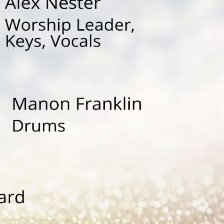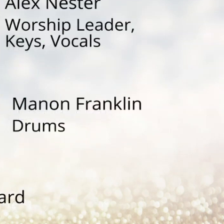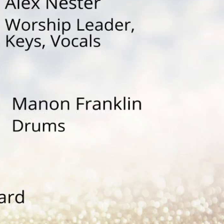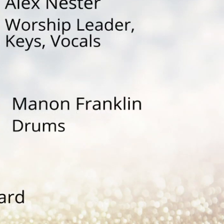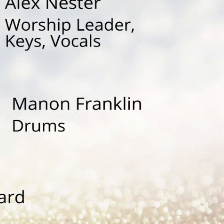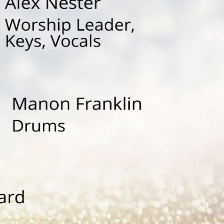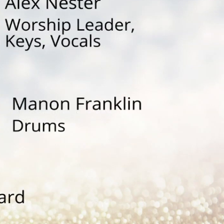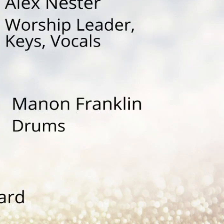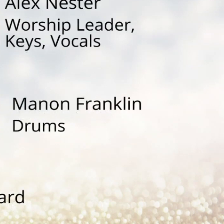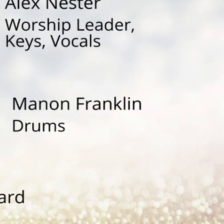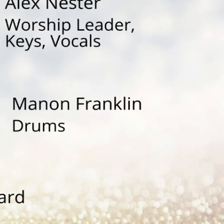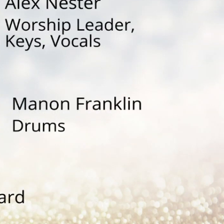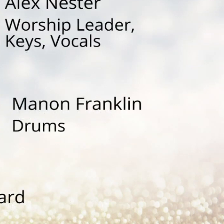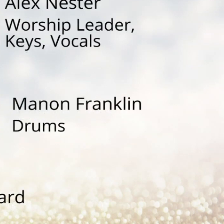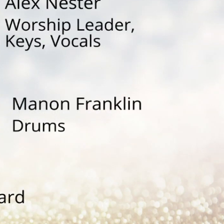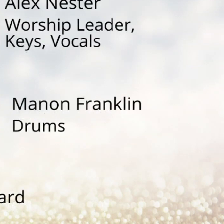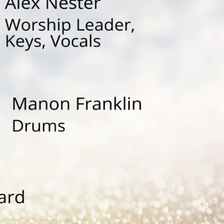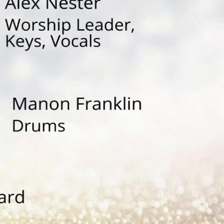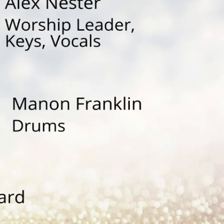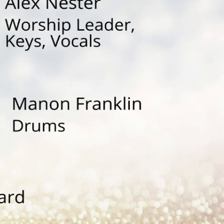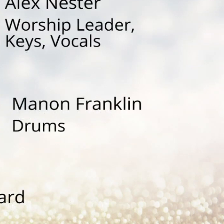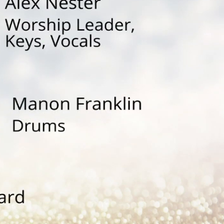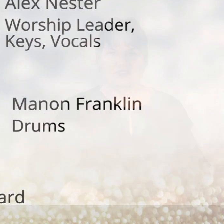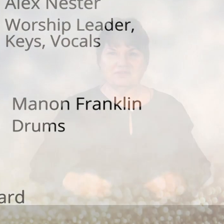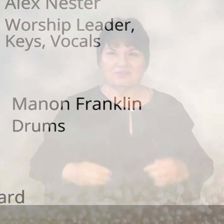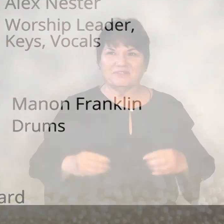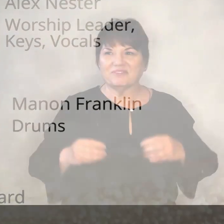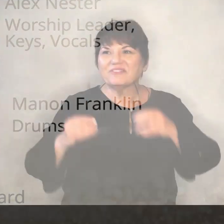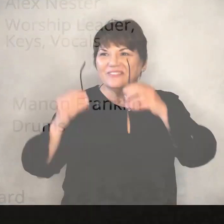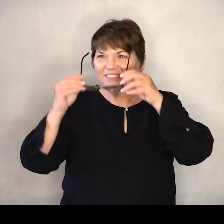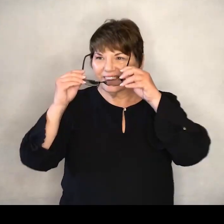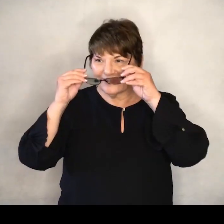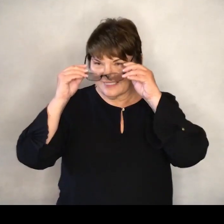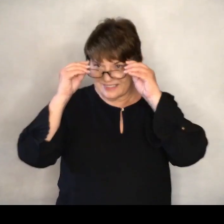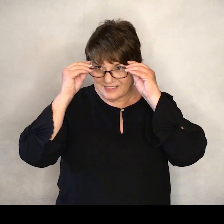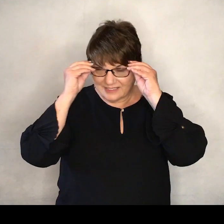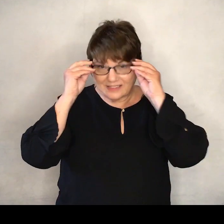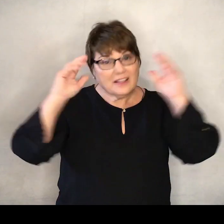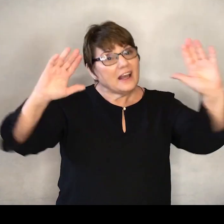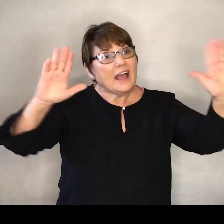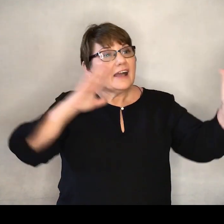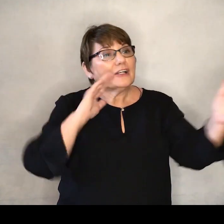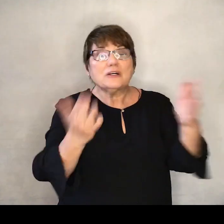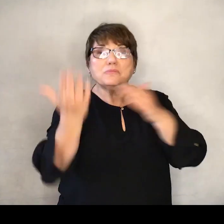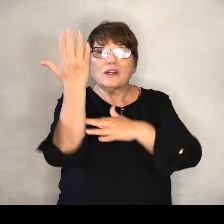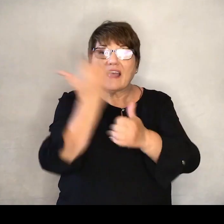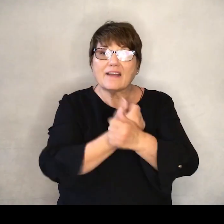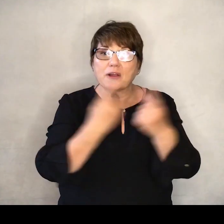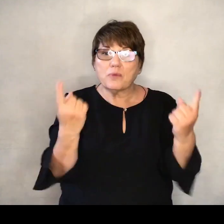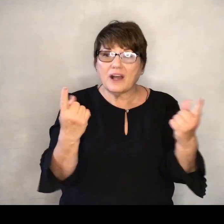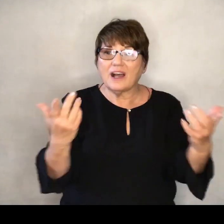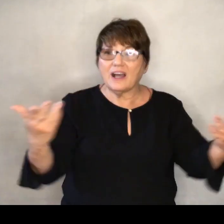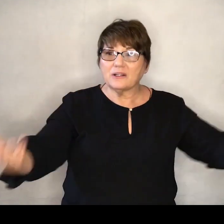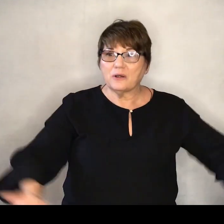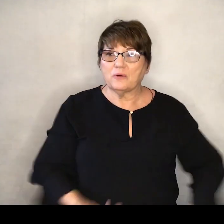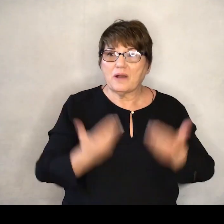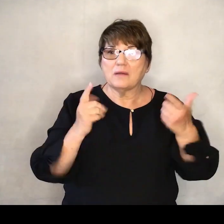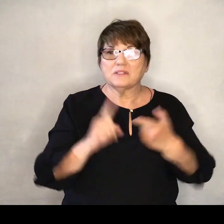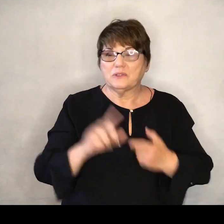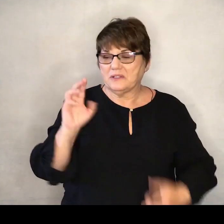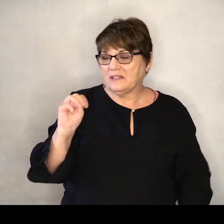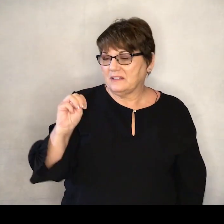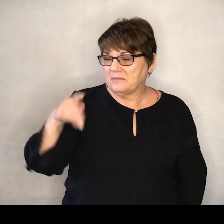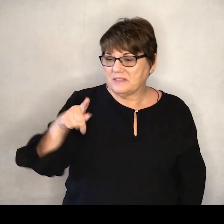I was lost, but now I'm found Well, good morning everyone Welcome to Moorpark Presbyterian Church